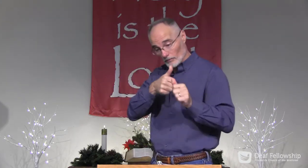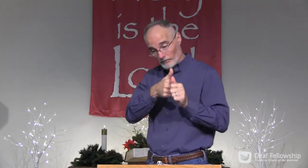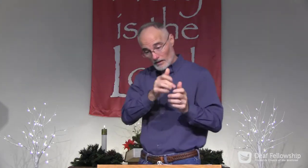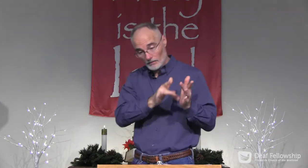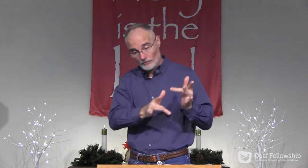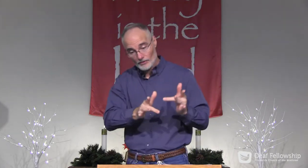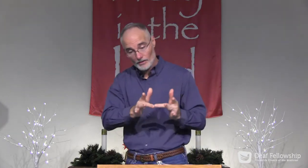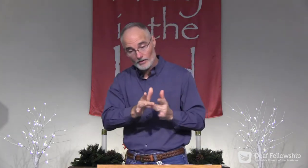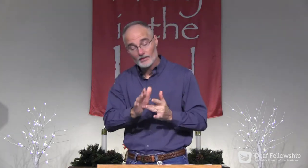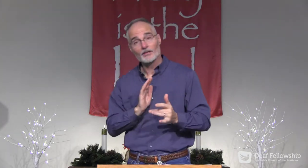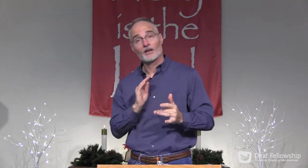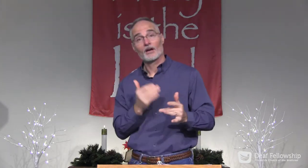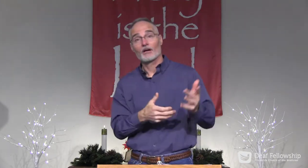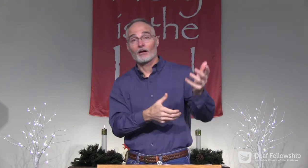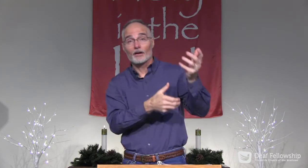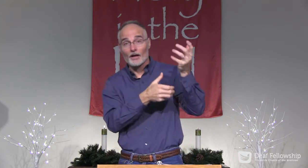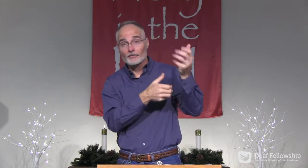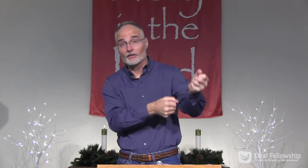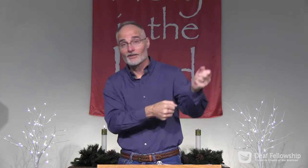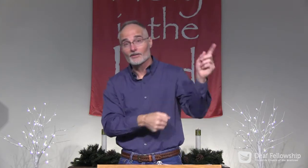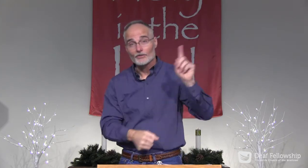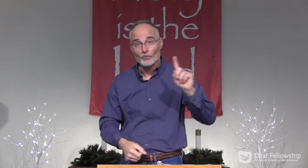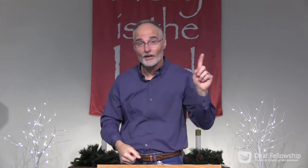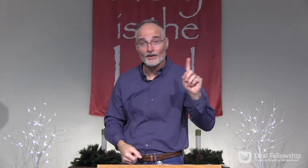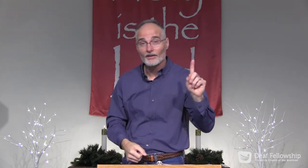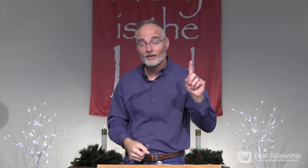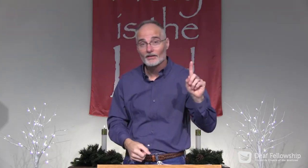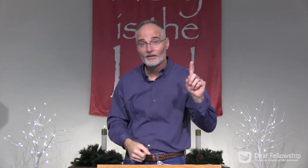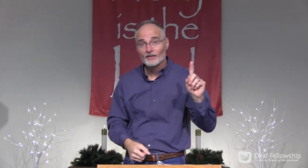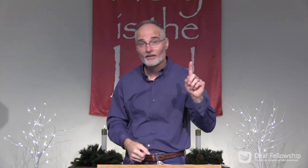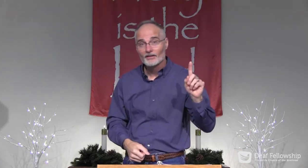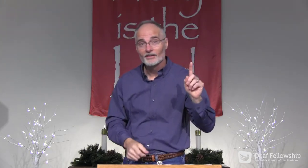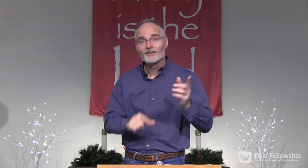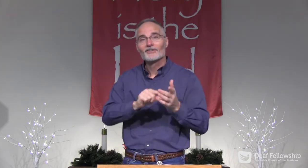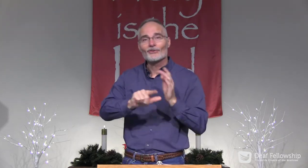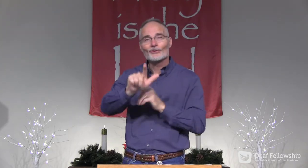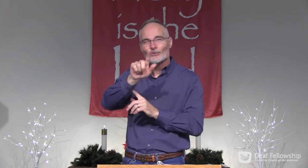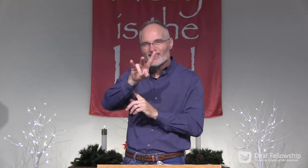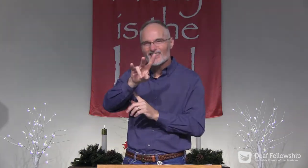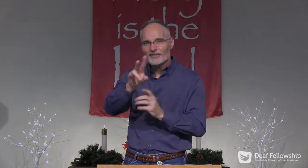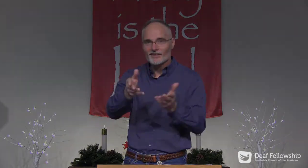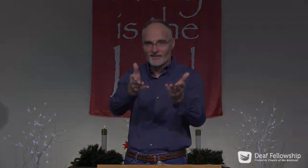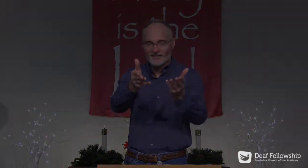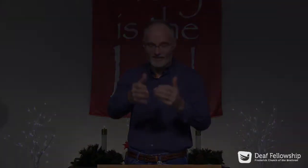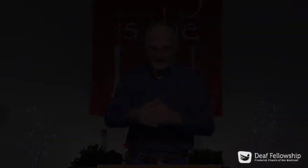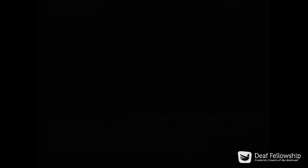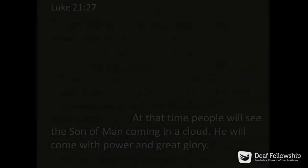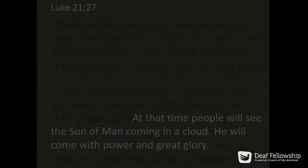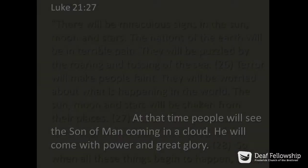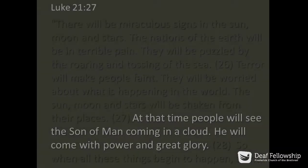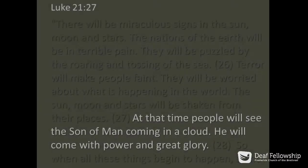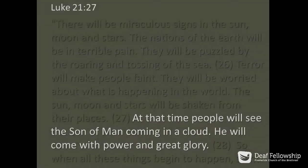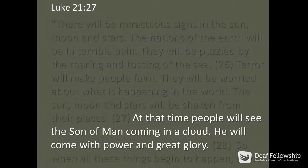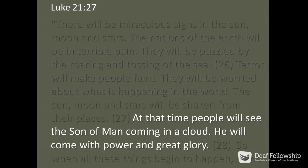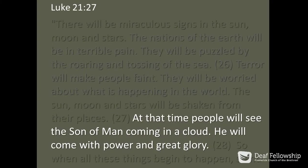But for us, who follow Christ, our confidence is in verse 27.